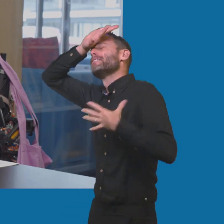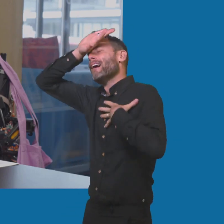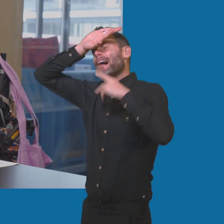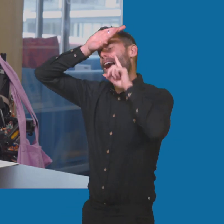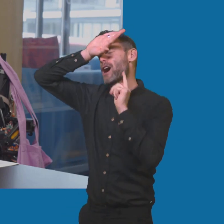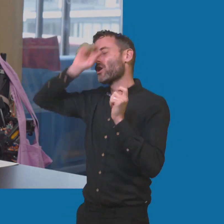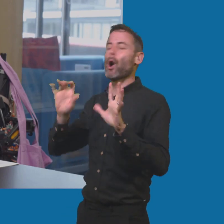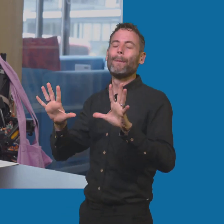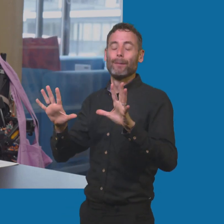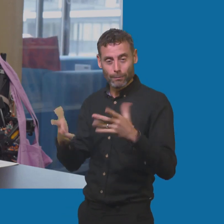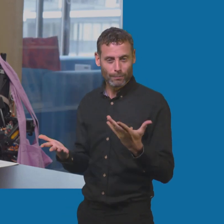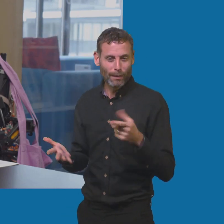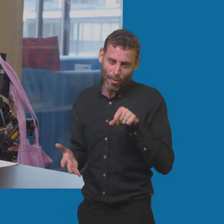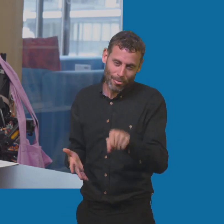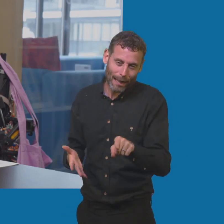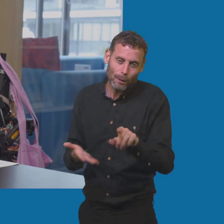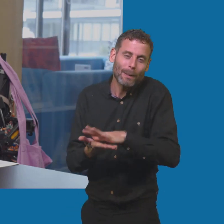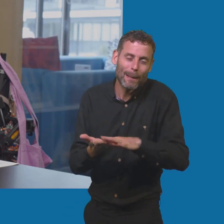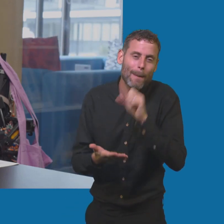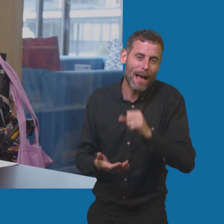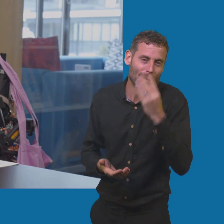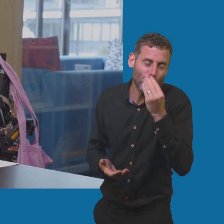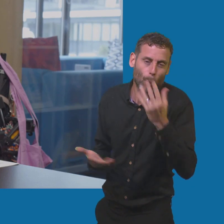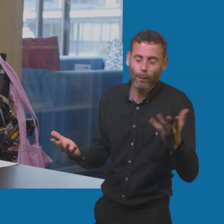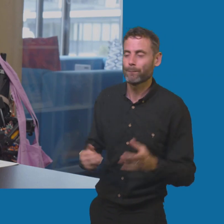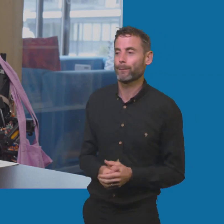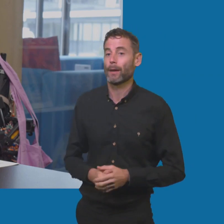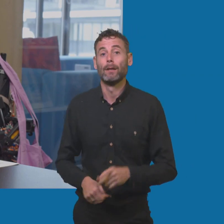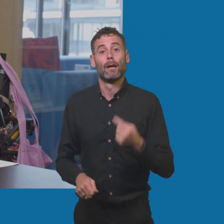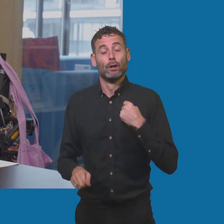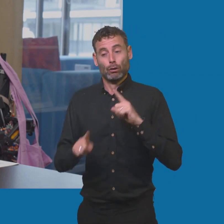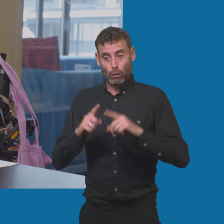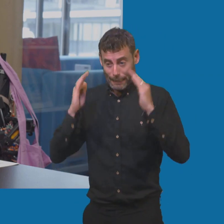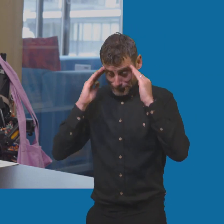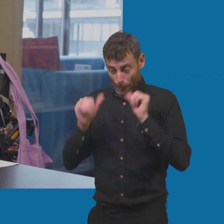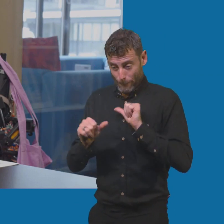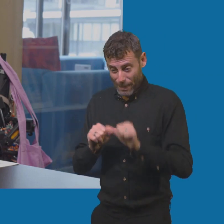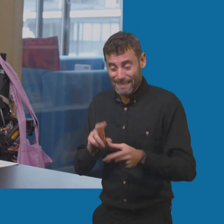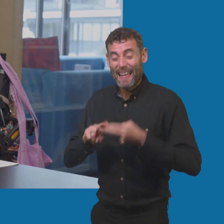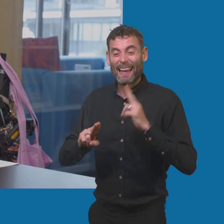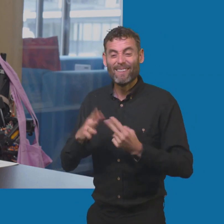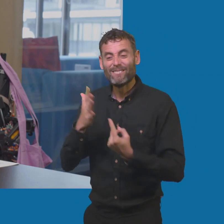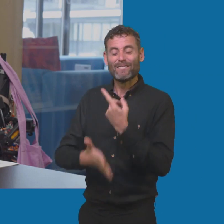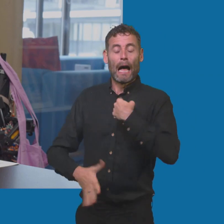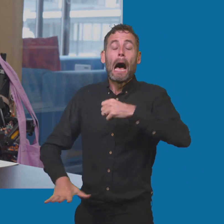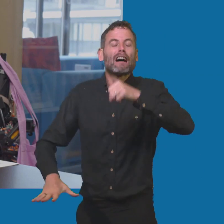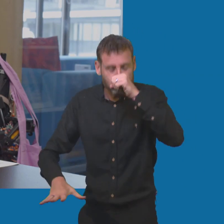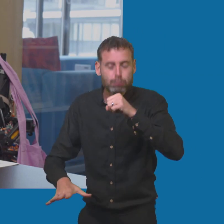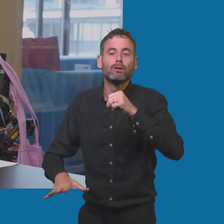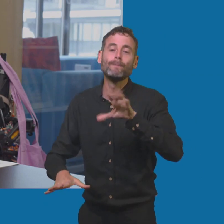really diva, overdramatic way. So I'm doing my best. If I start sneezing, you just have to, like, excuse it.